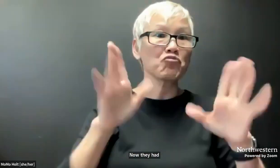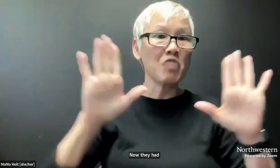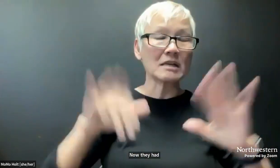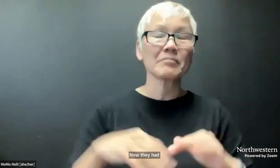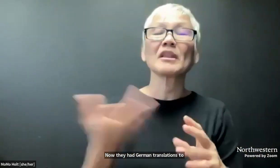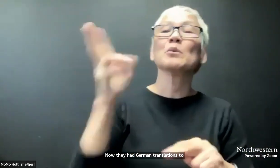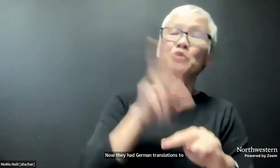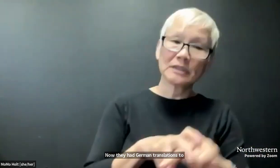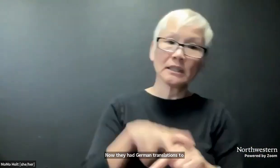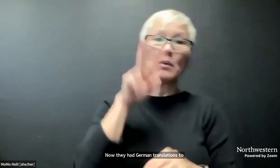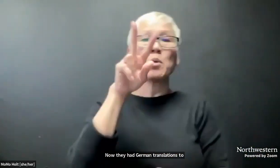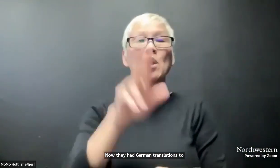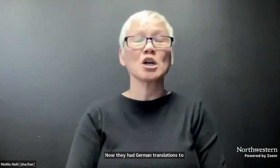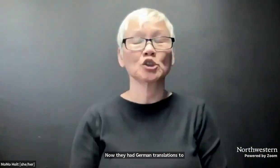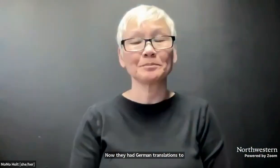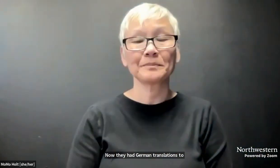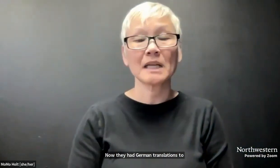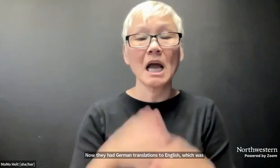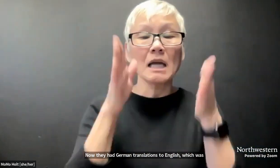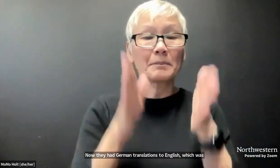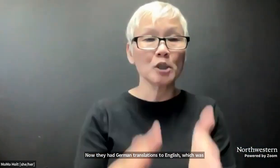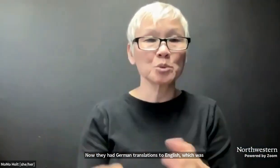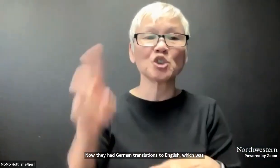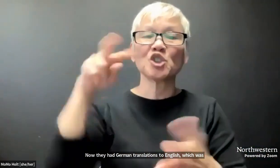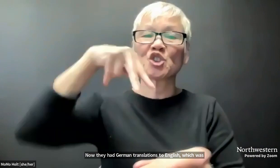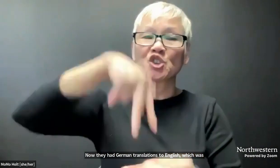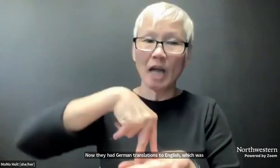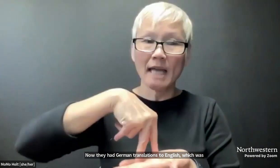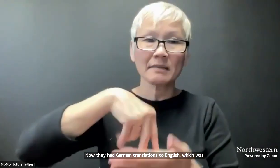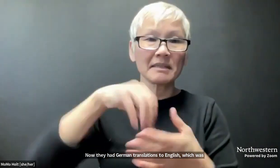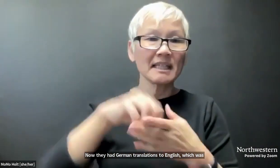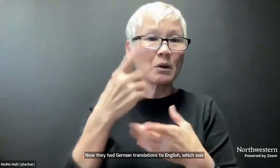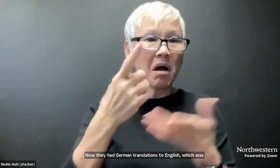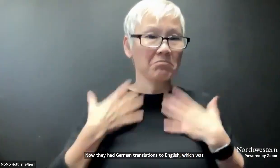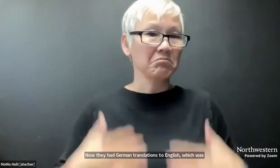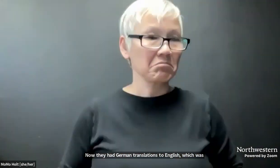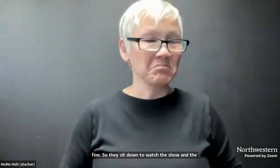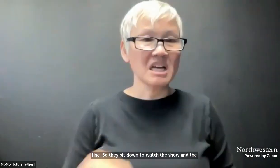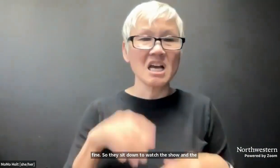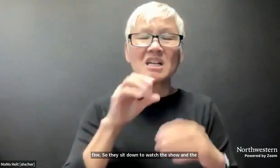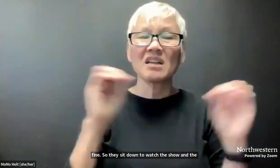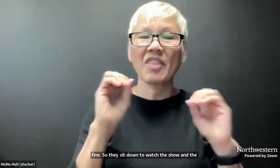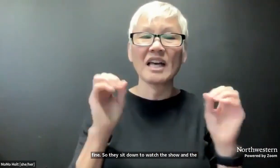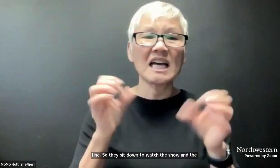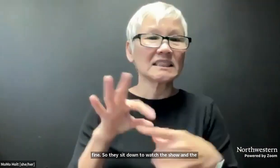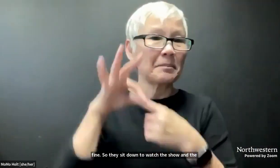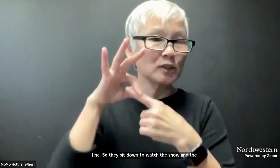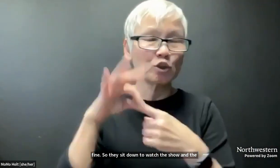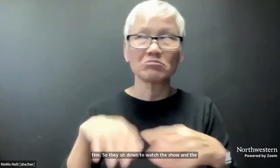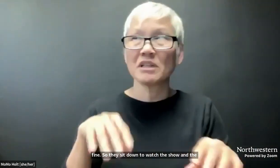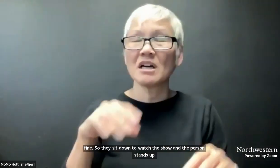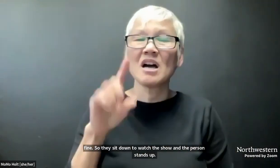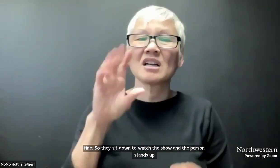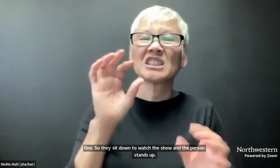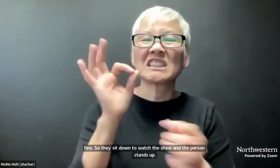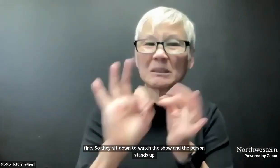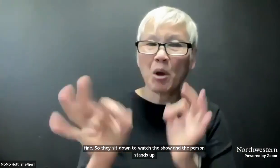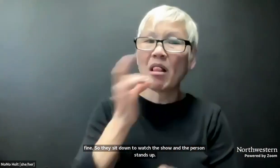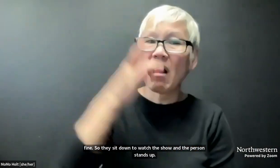English, which was fine. So they sit down to watch the show and the person stands up. One